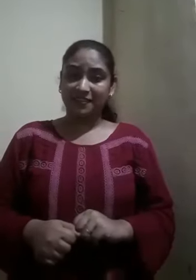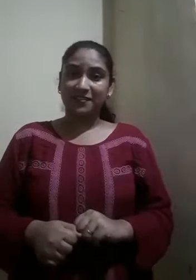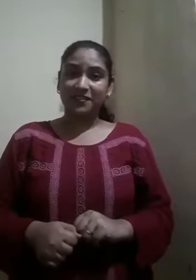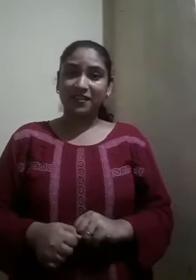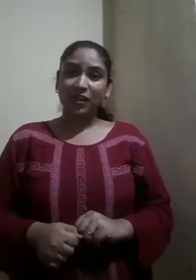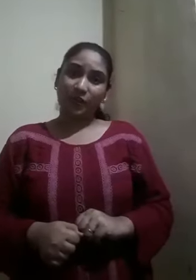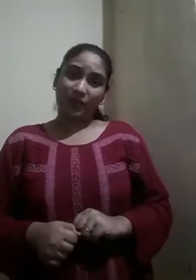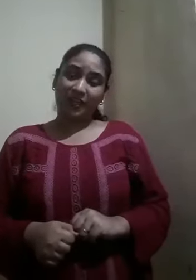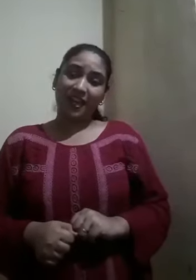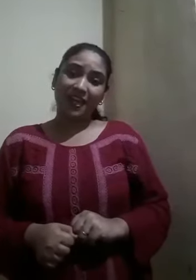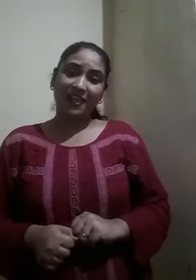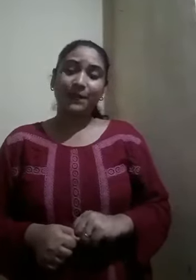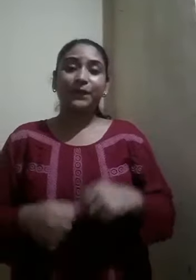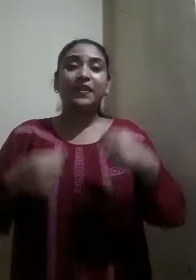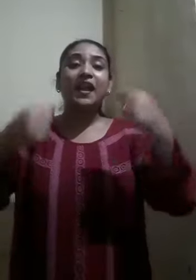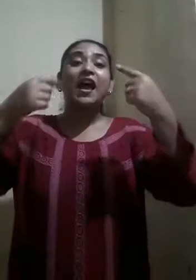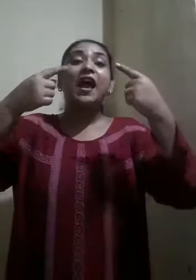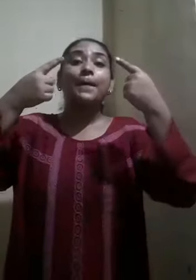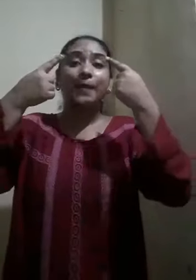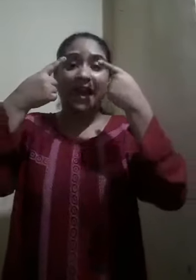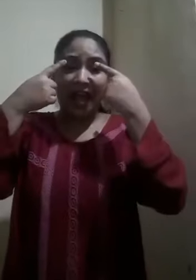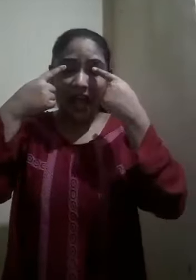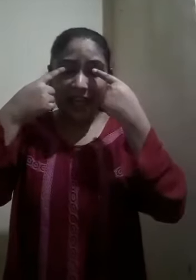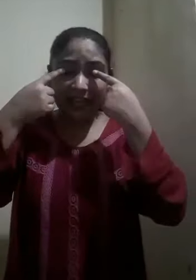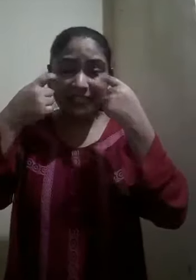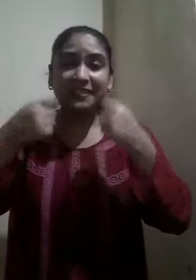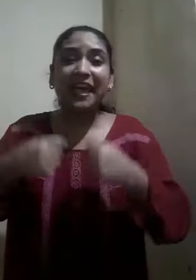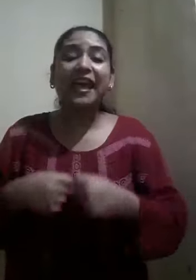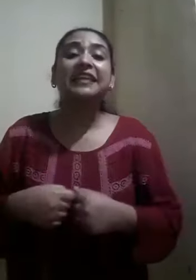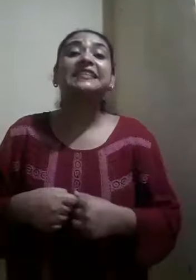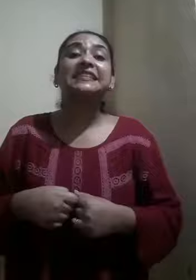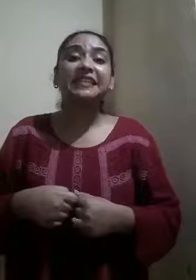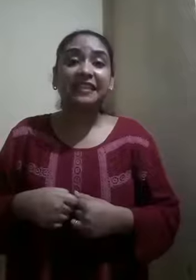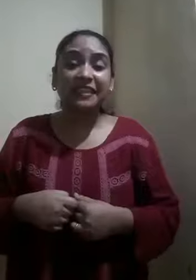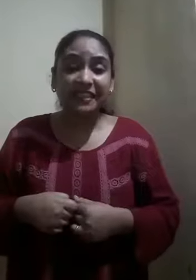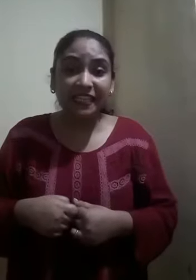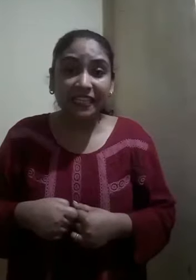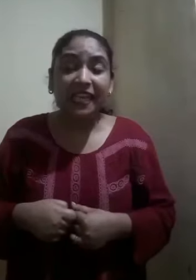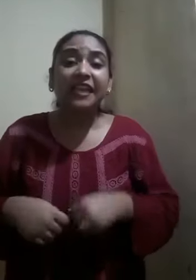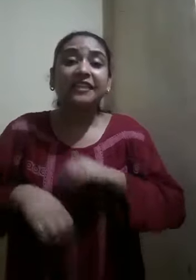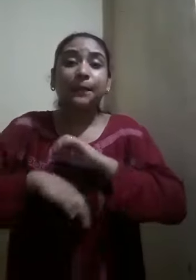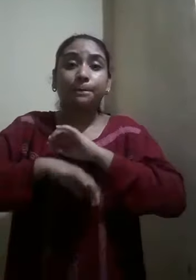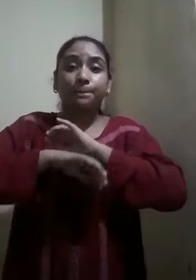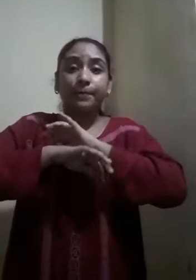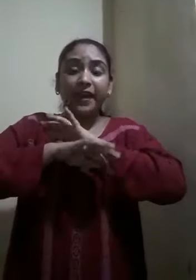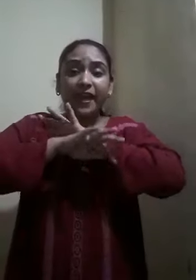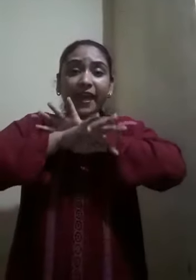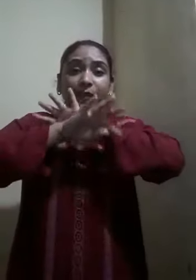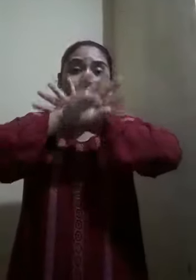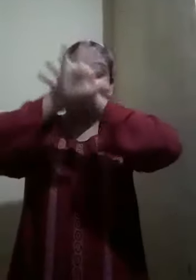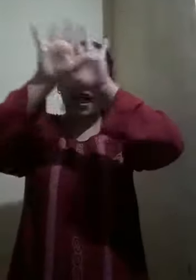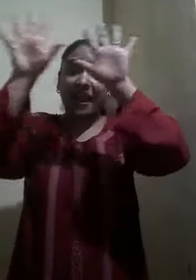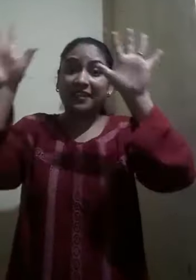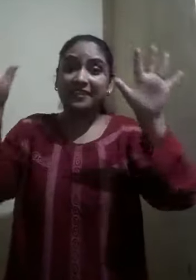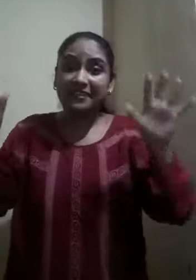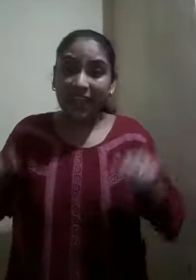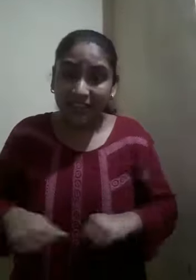My eyes can see the big bright sun,